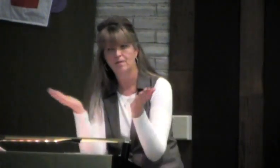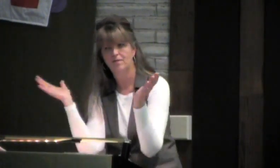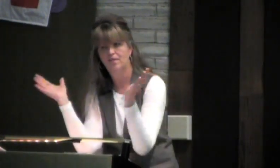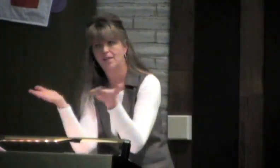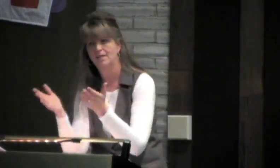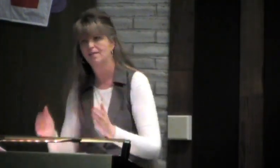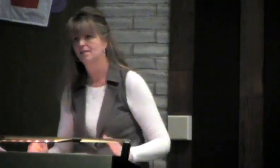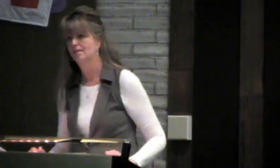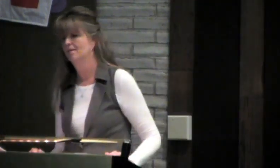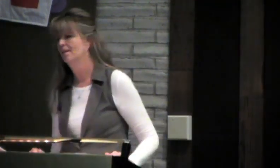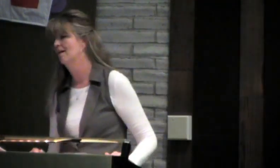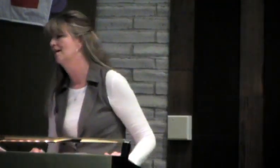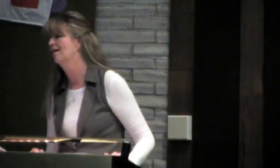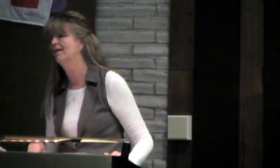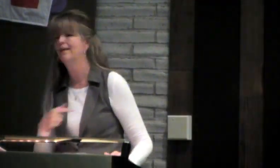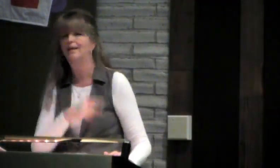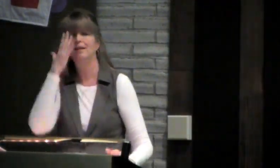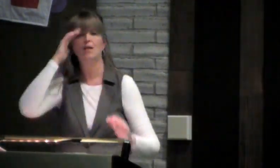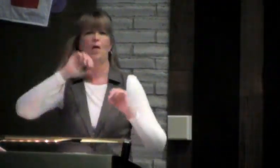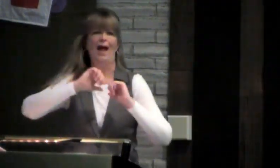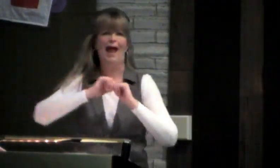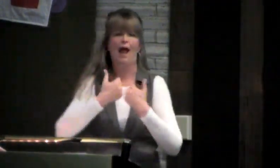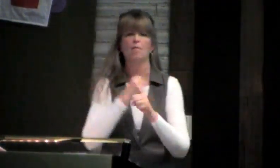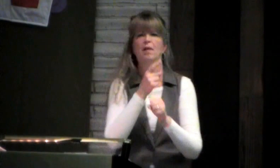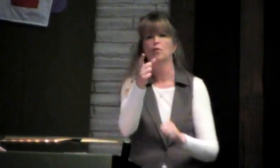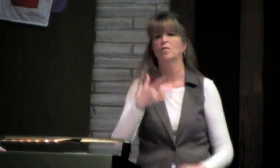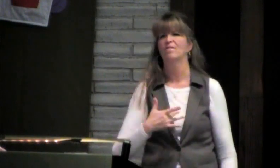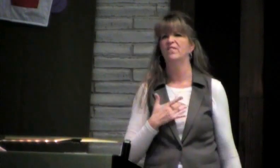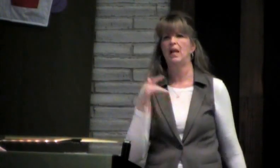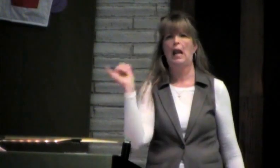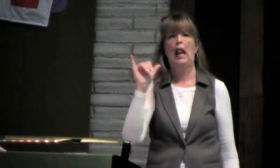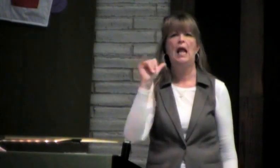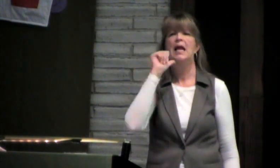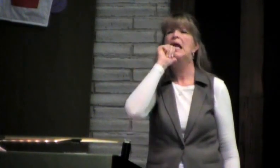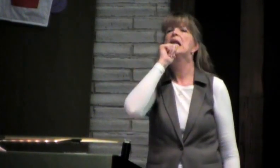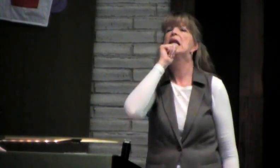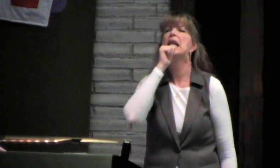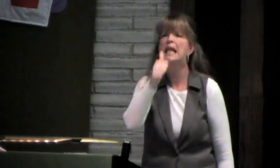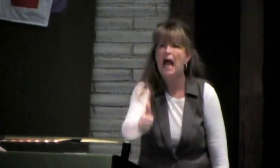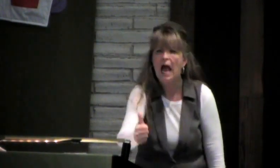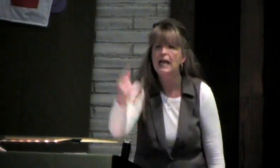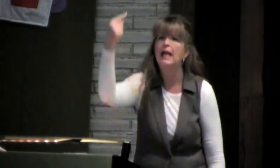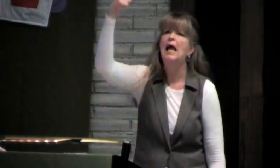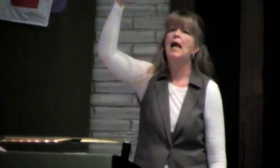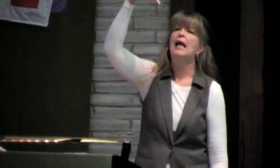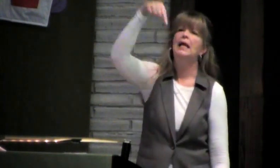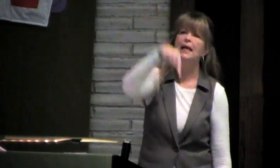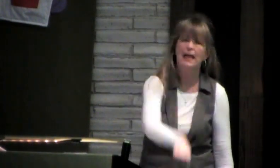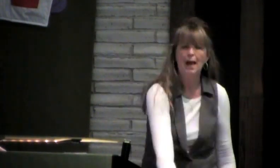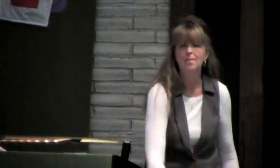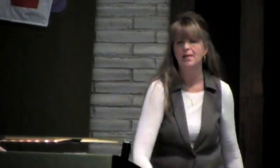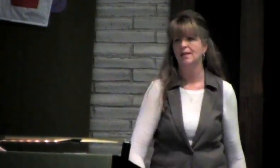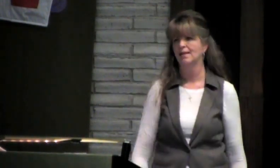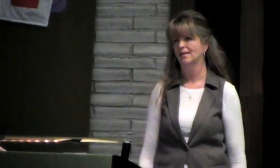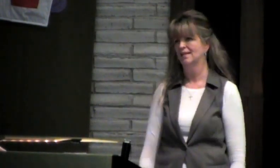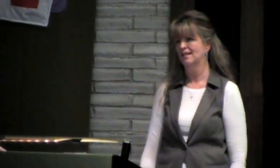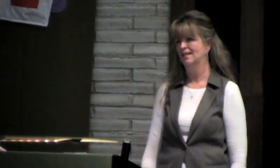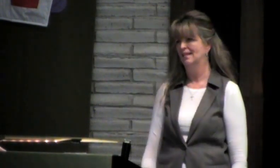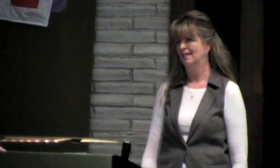Satan knows how to coerce. He knows how to make you feel like you are not supposed to be